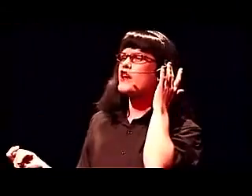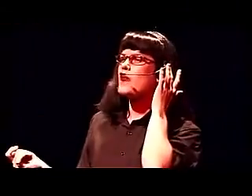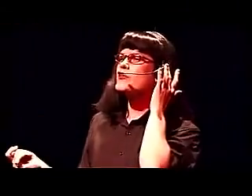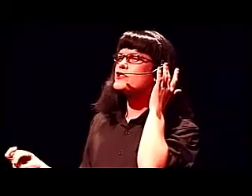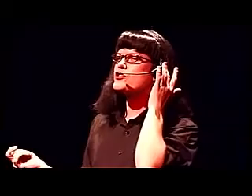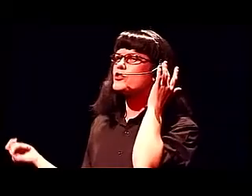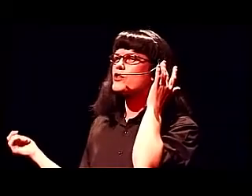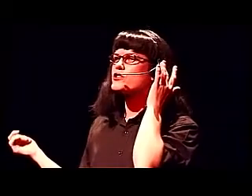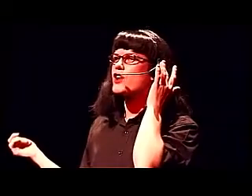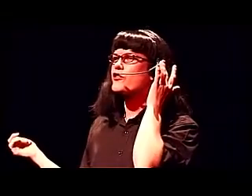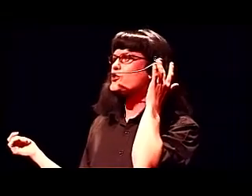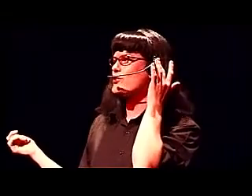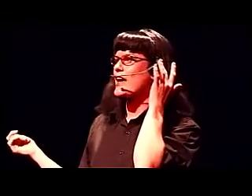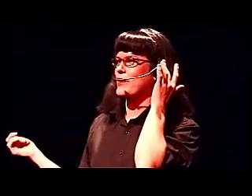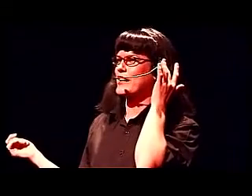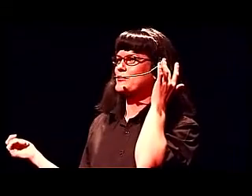Big Hummer, Mr. Nguyen wants to know if you do lay-by.